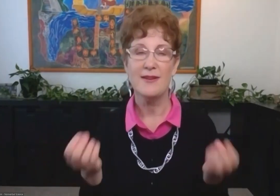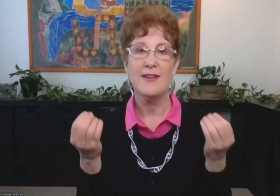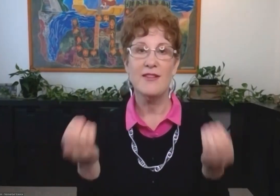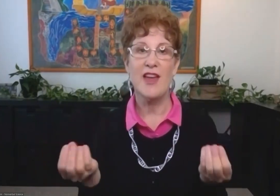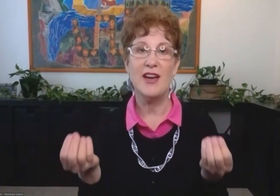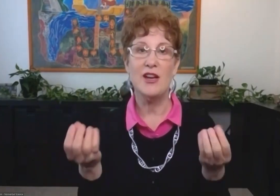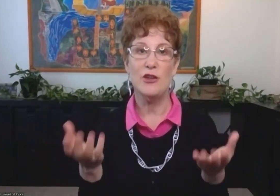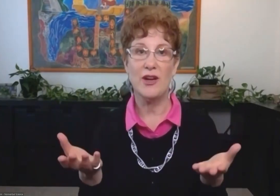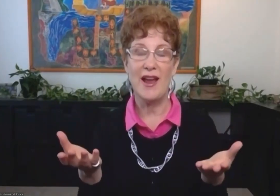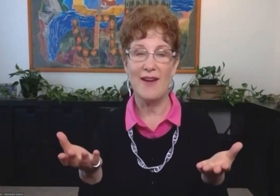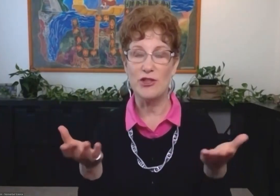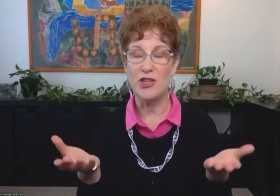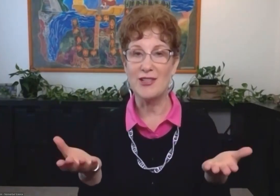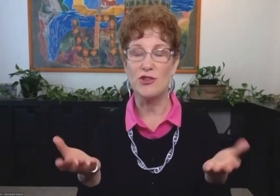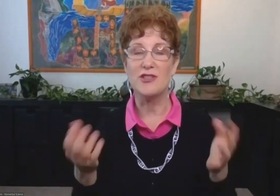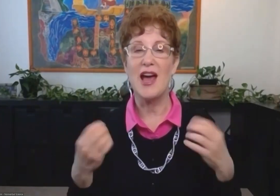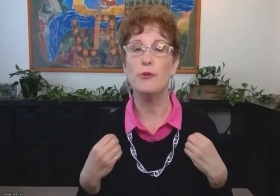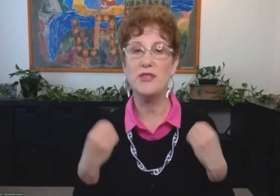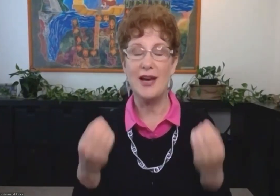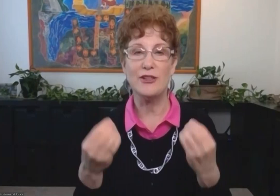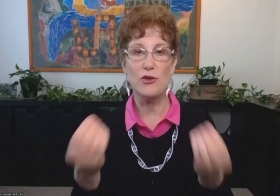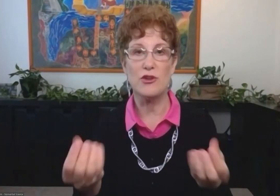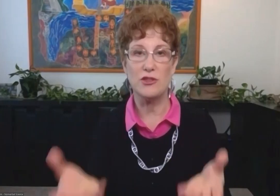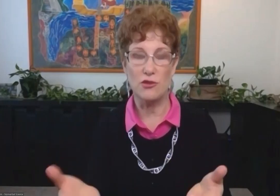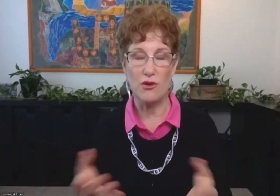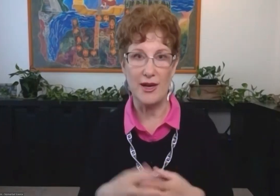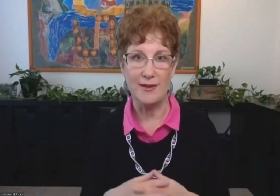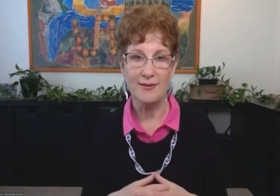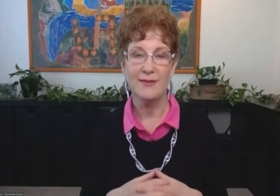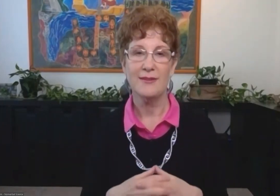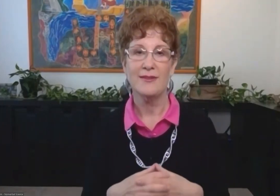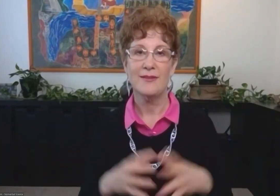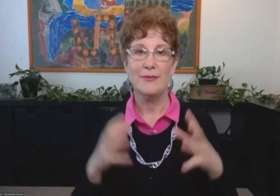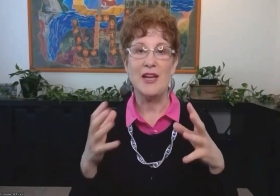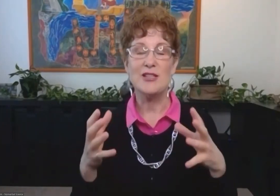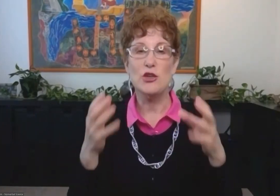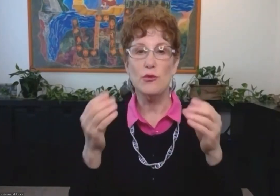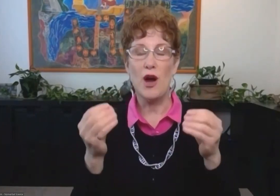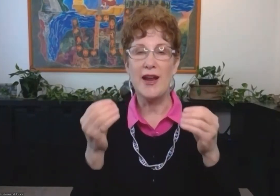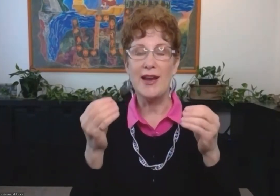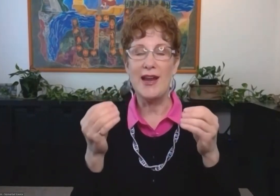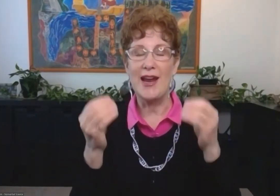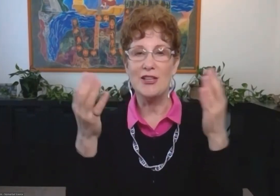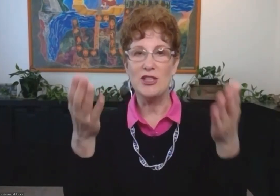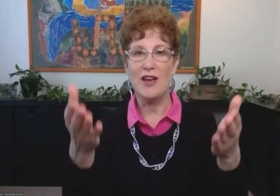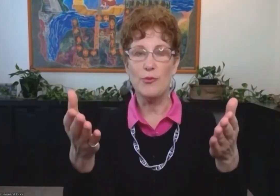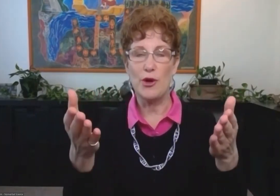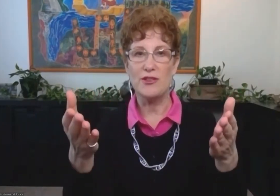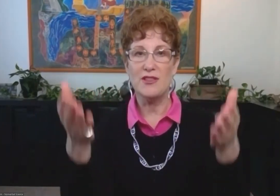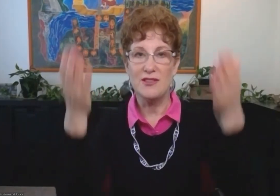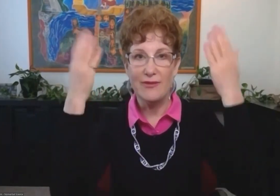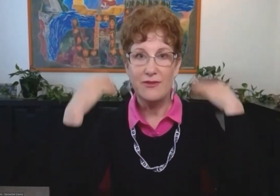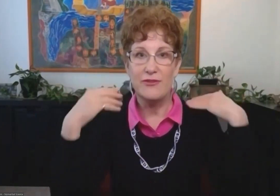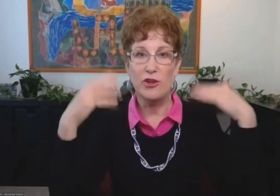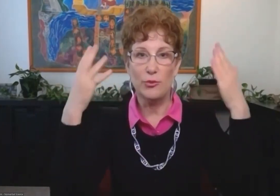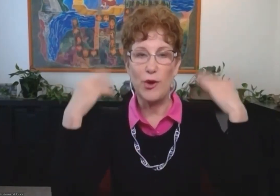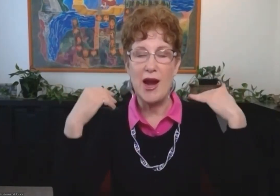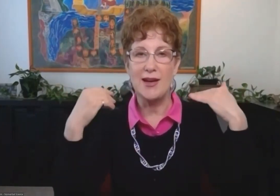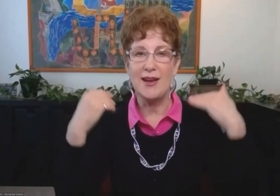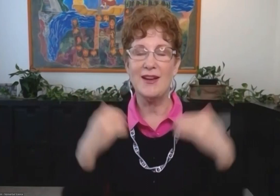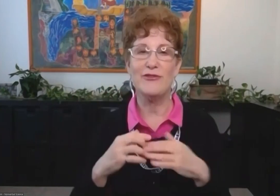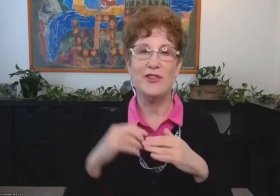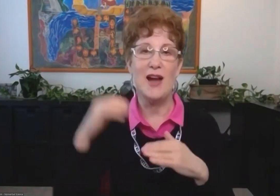B, then you can have your gestures help tell your story. Because you want to engage the other person's